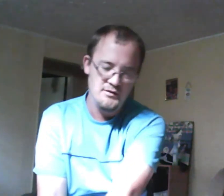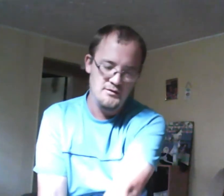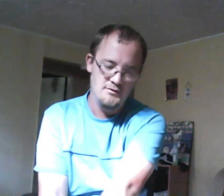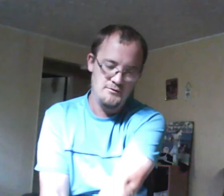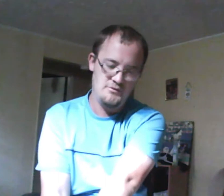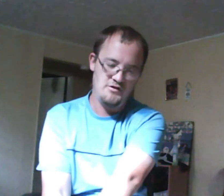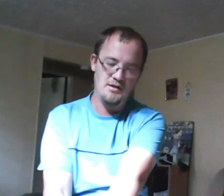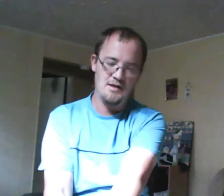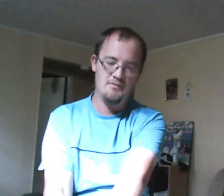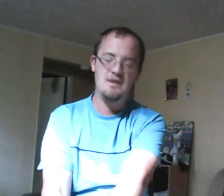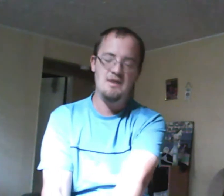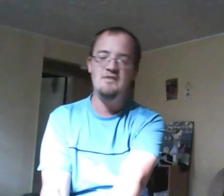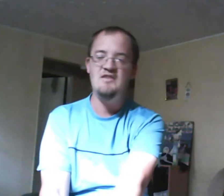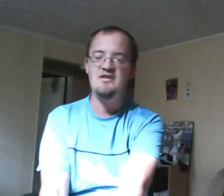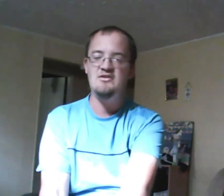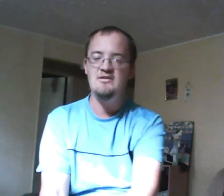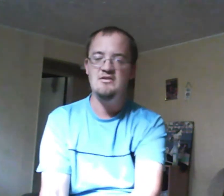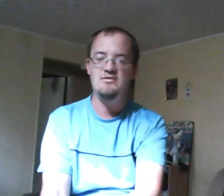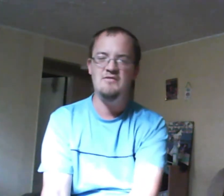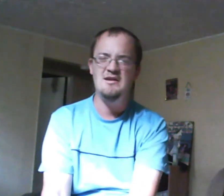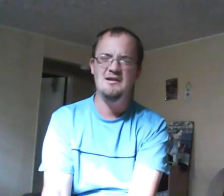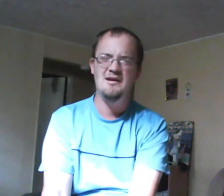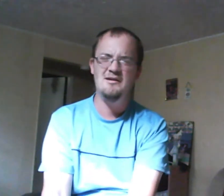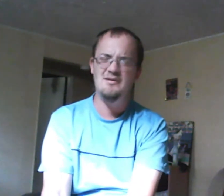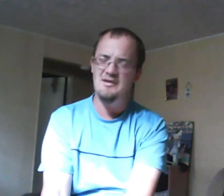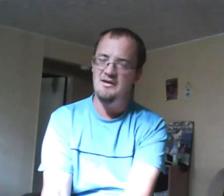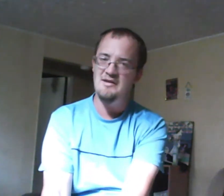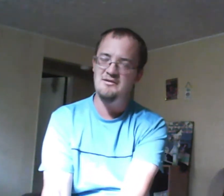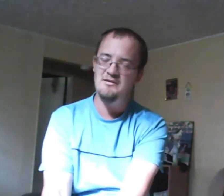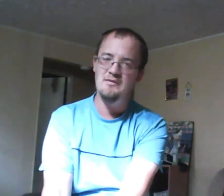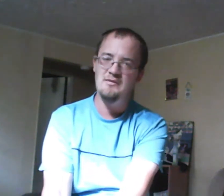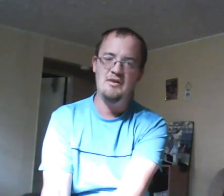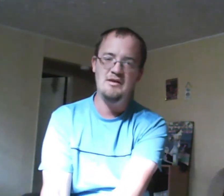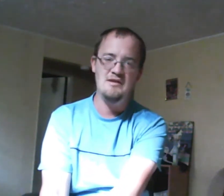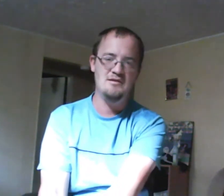so yeah he probably thinks that Degrassi's underfunded and all that he probably isn't underfunded